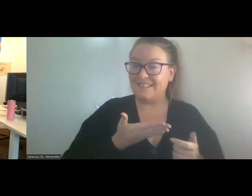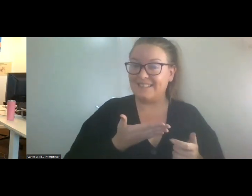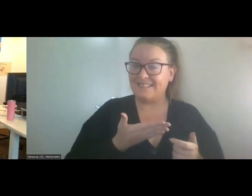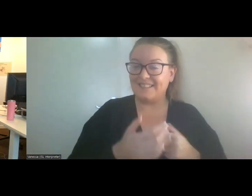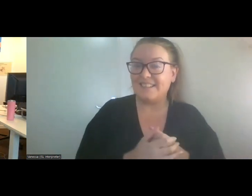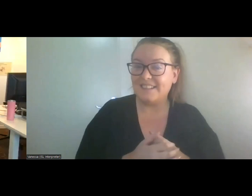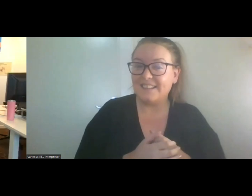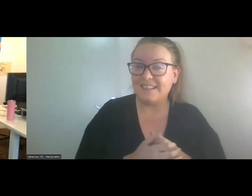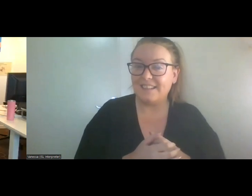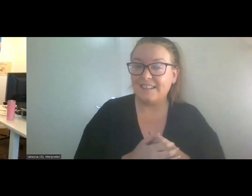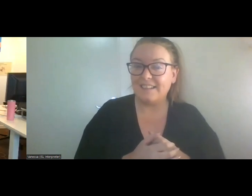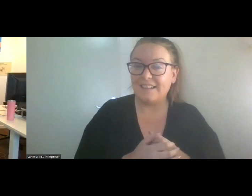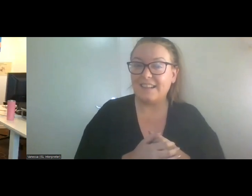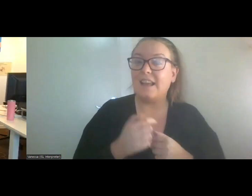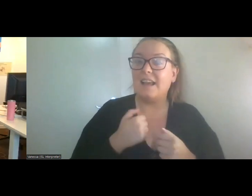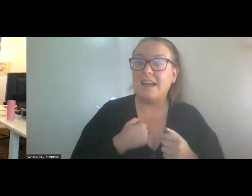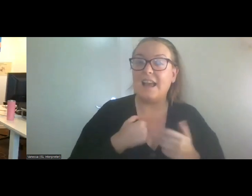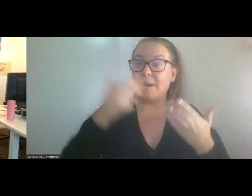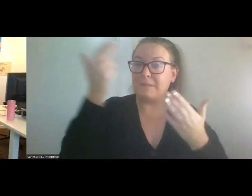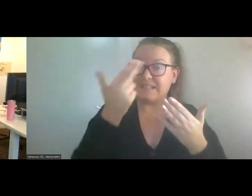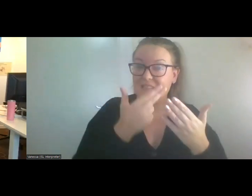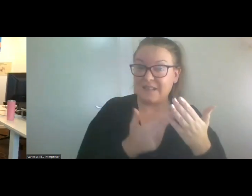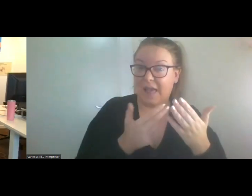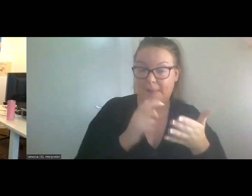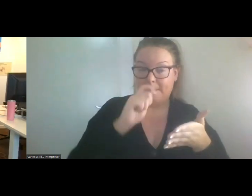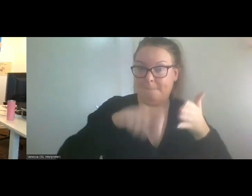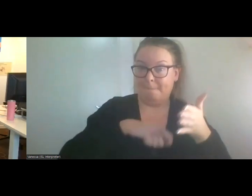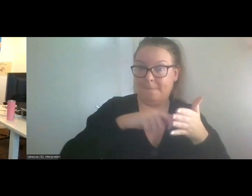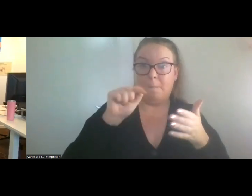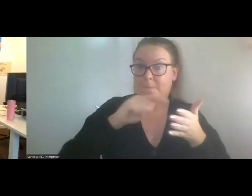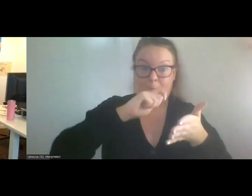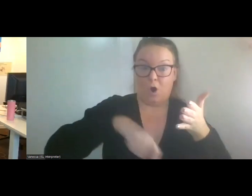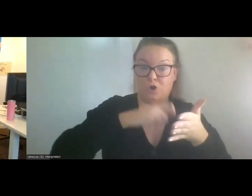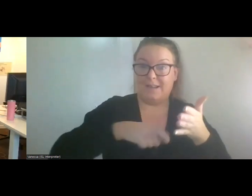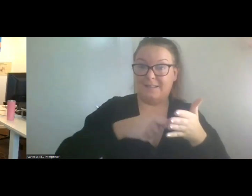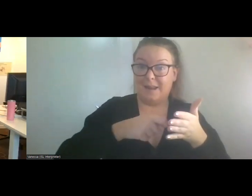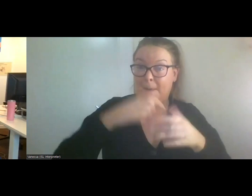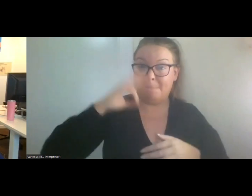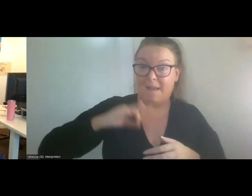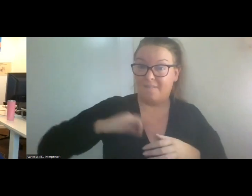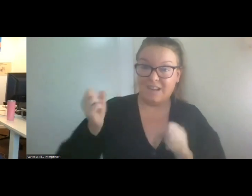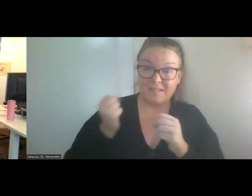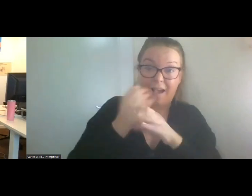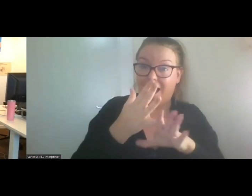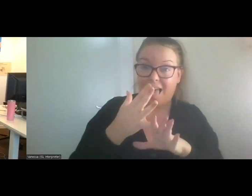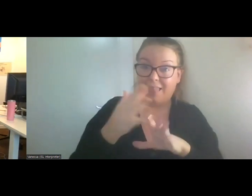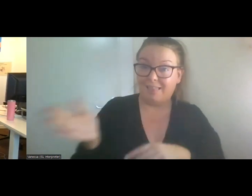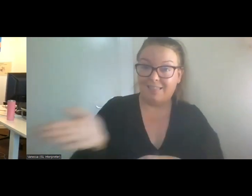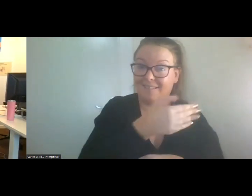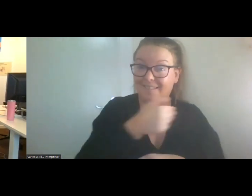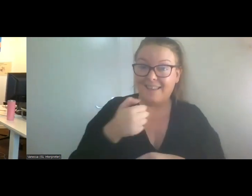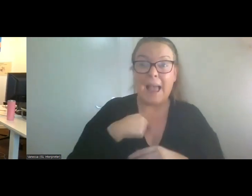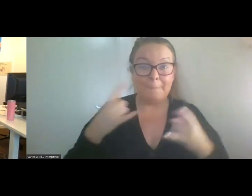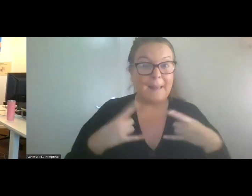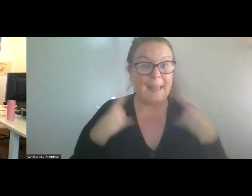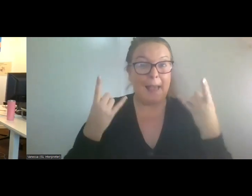Designing such projects benefits everyone. I was thrilled to